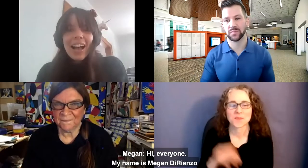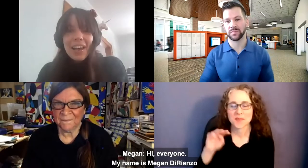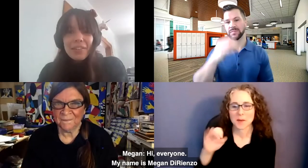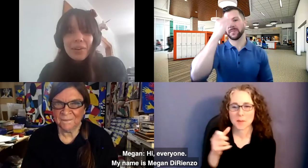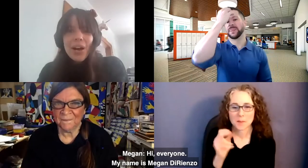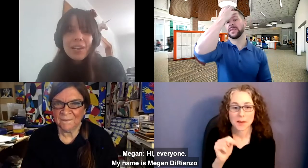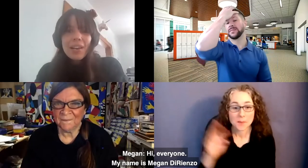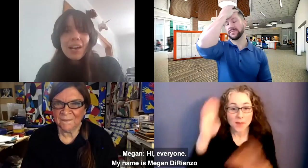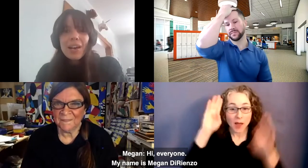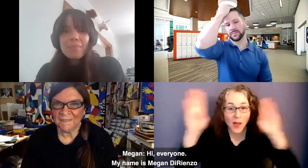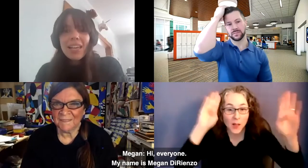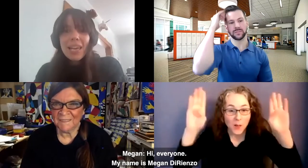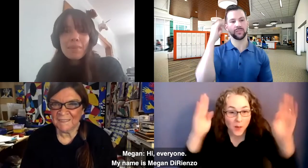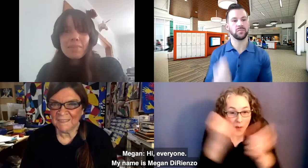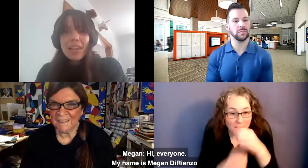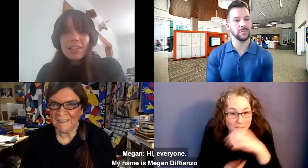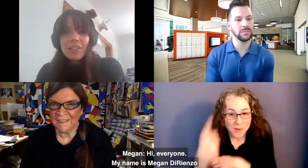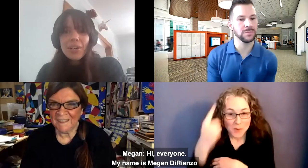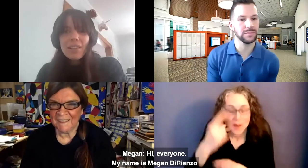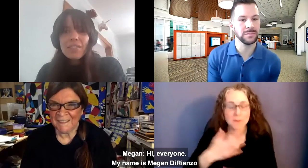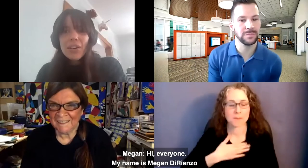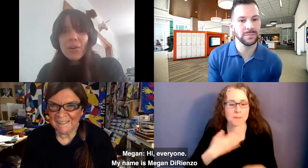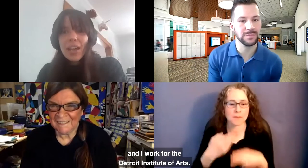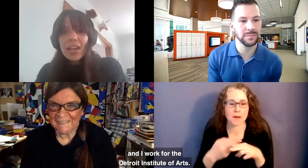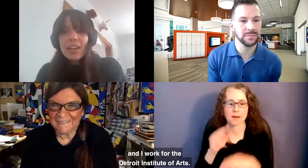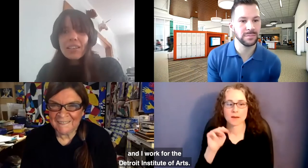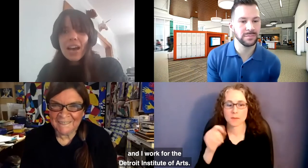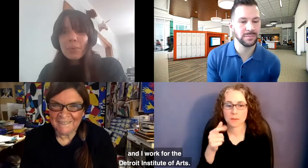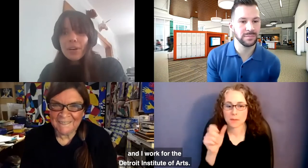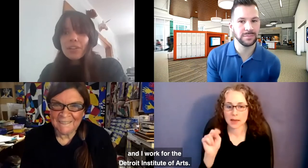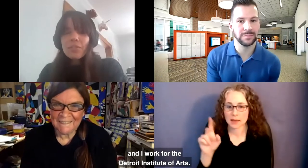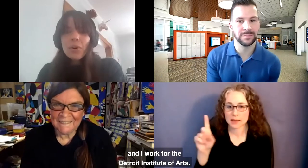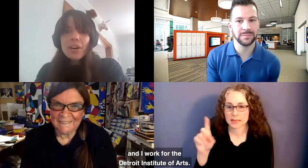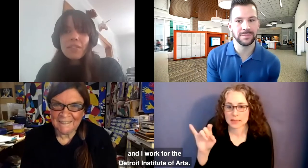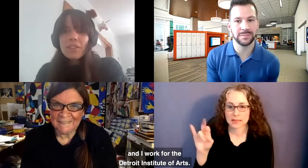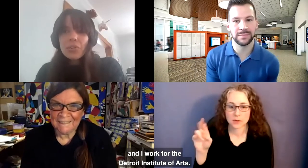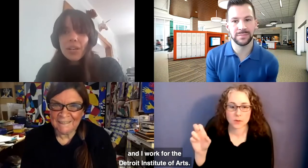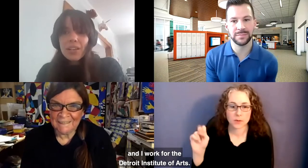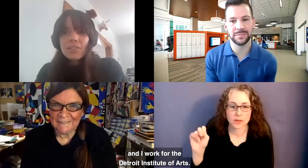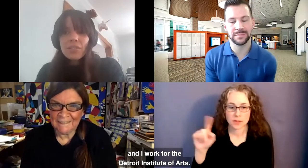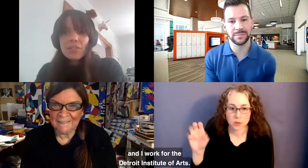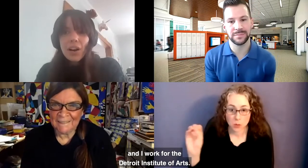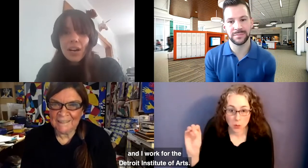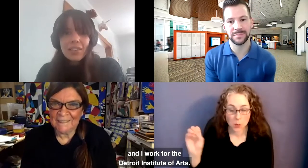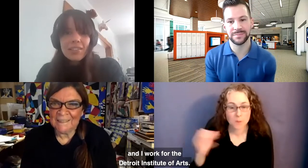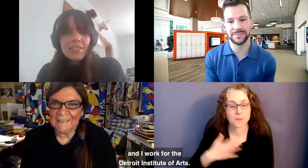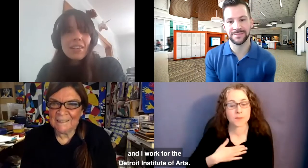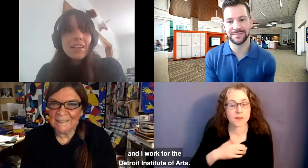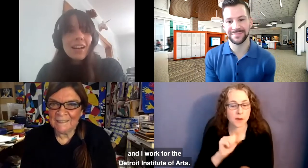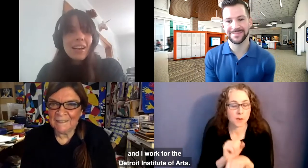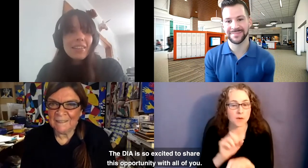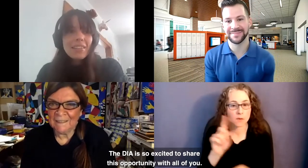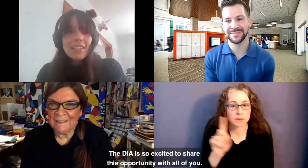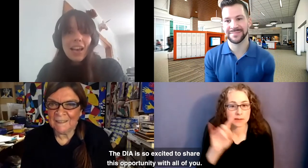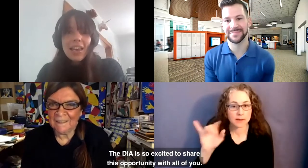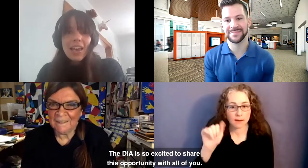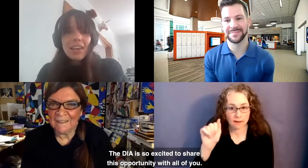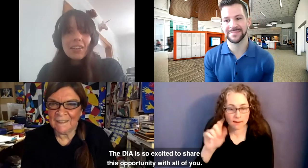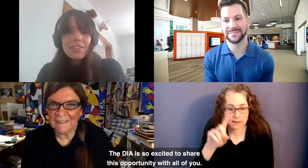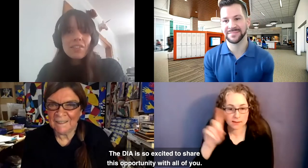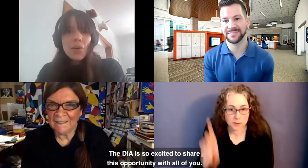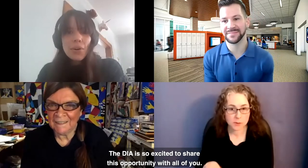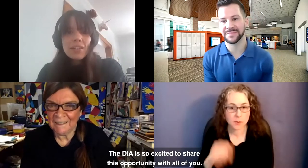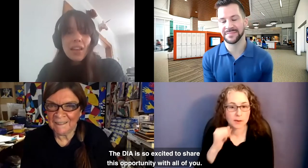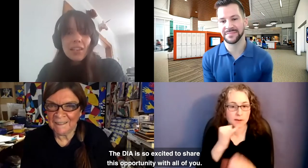Hi, everyone. My name is Megan DiRienzo and I work for the Detroit Institute of Arts. The DIA